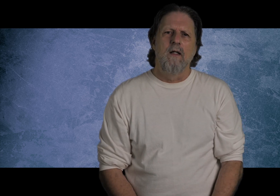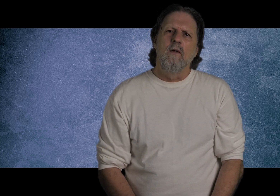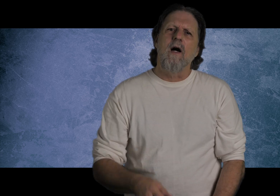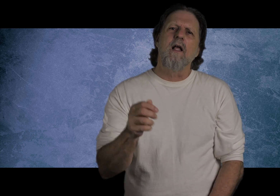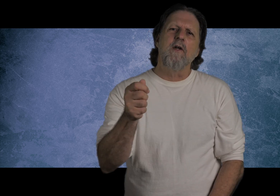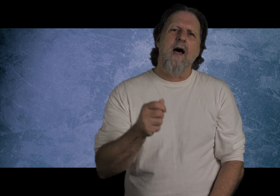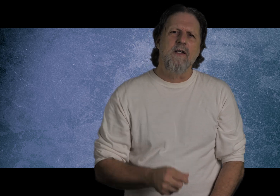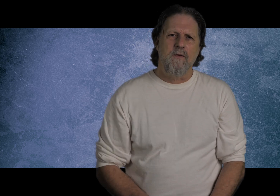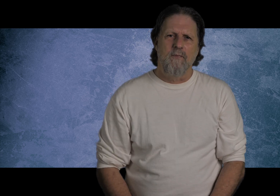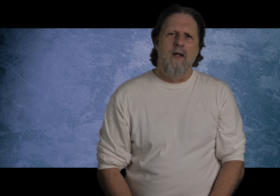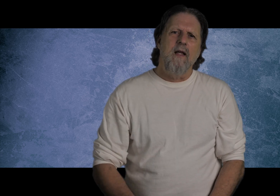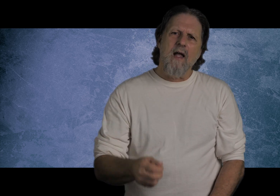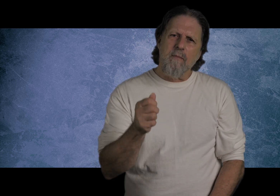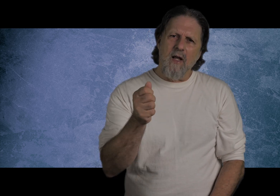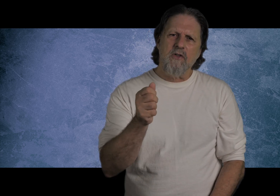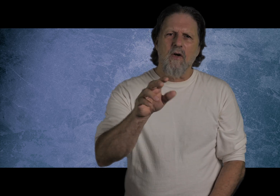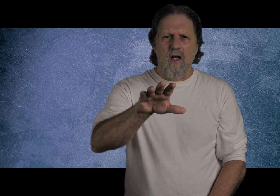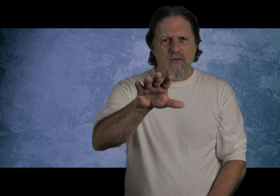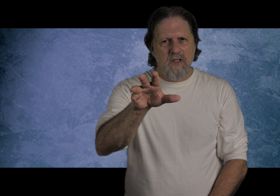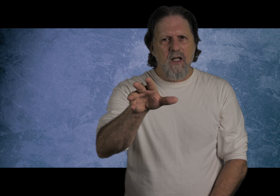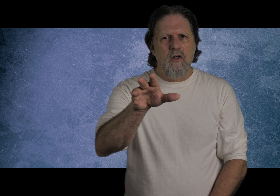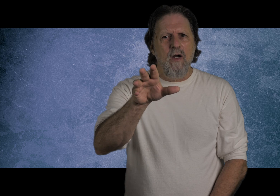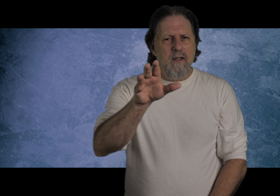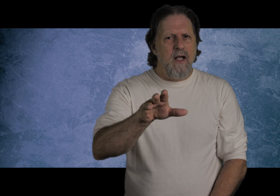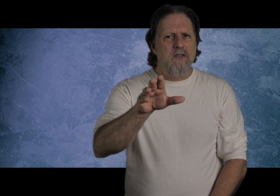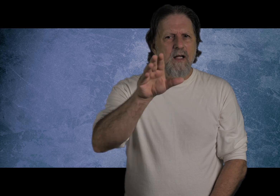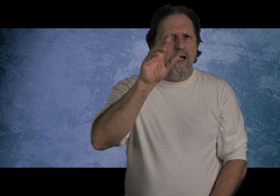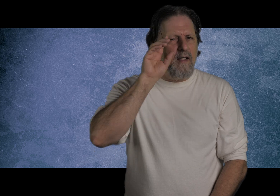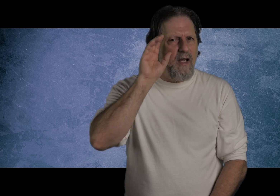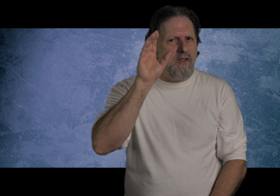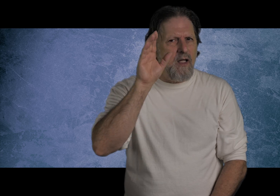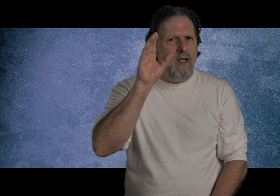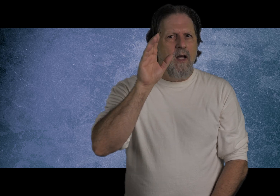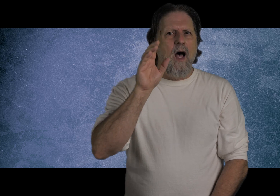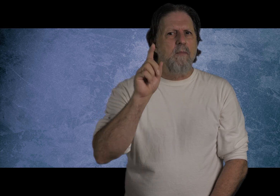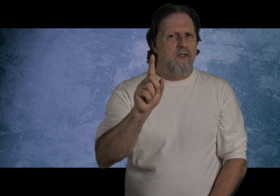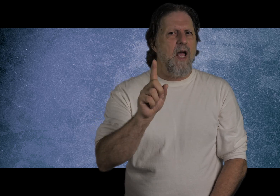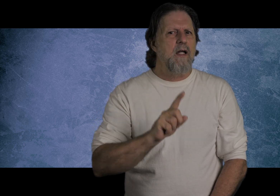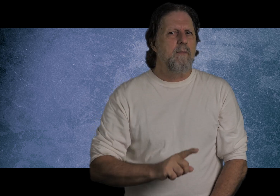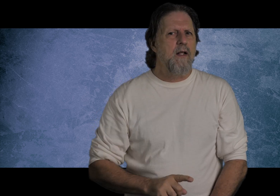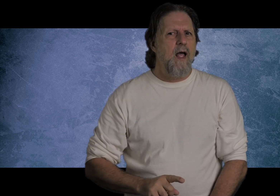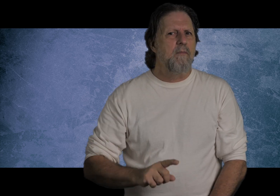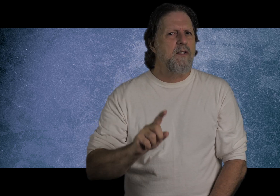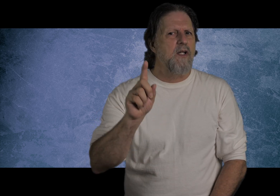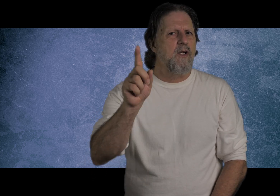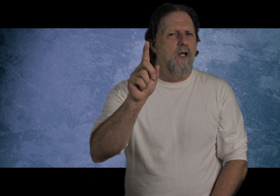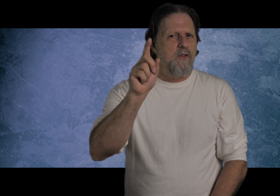Well, I love you guys. God bless you. And I'll see you next Sunday. And next Sunday, I'm excited about that message. So